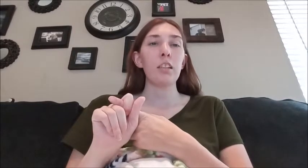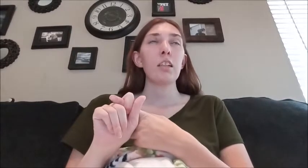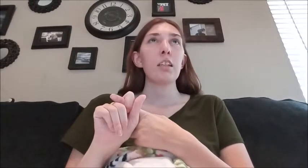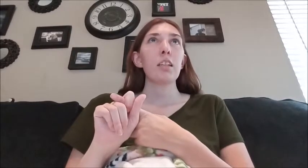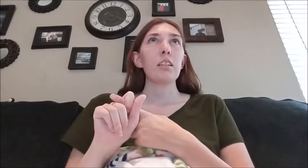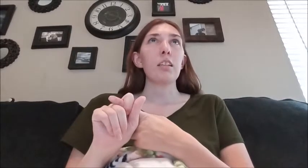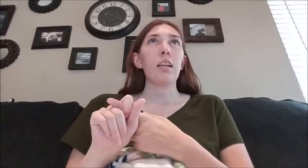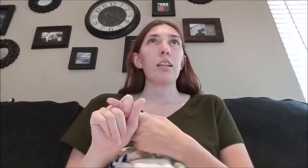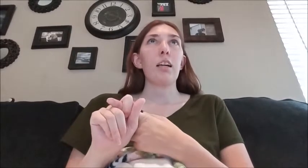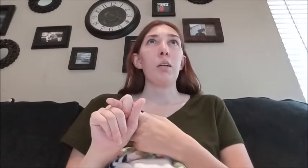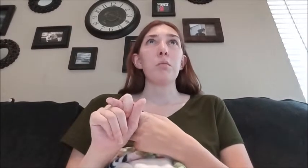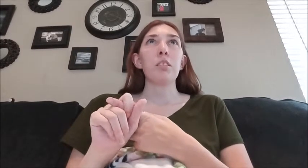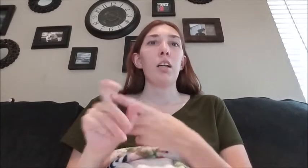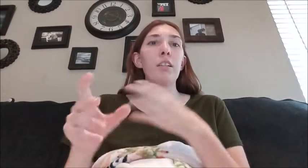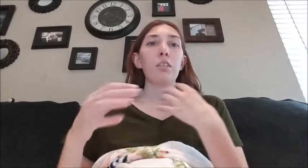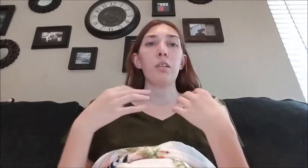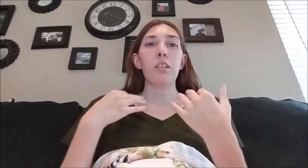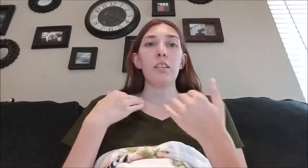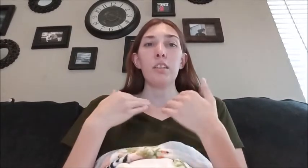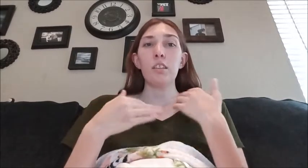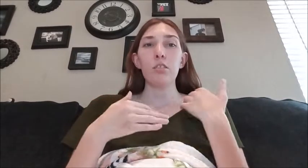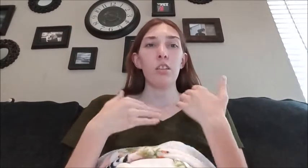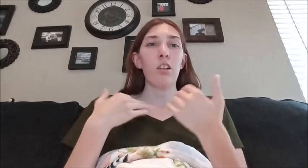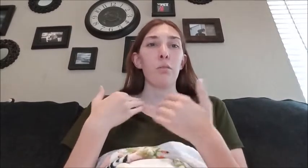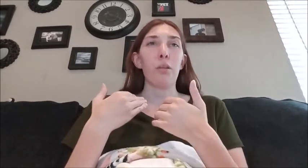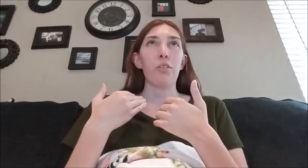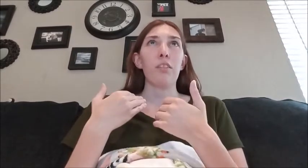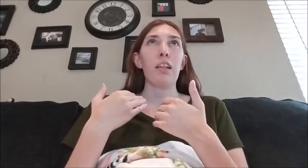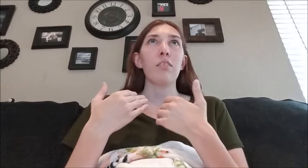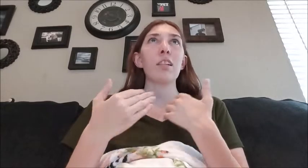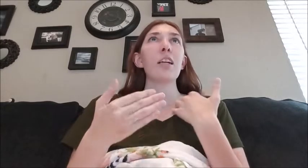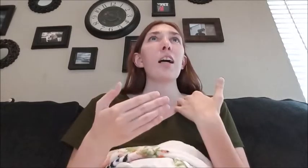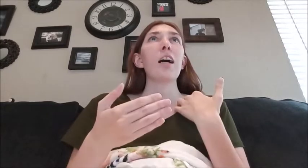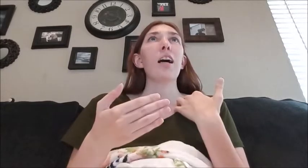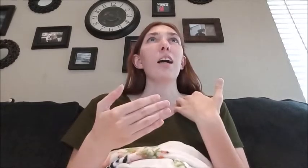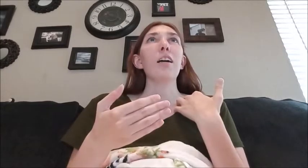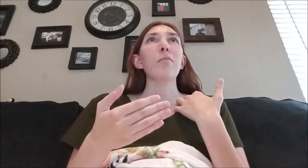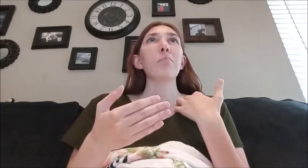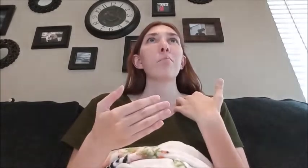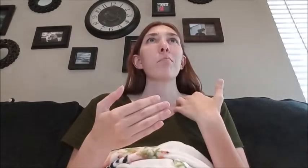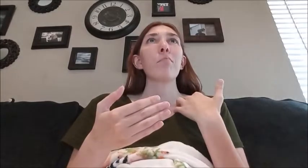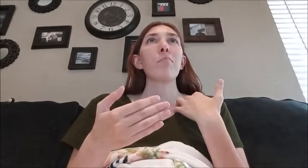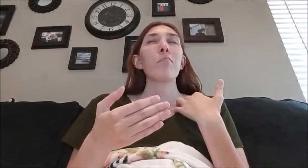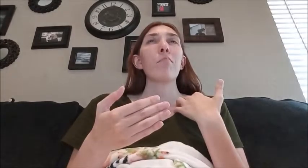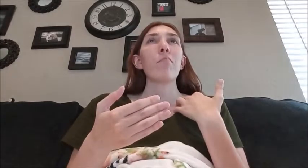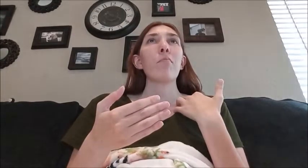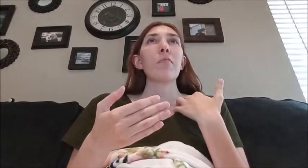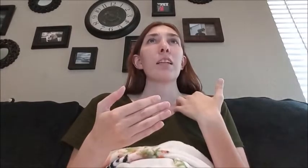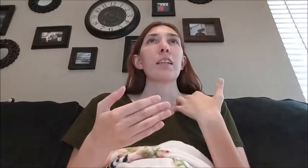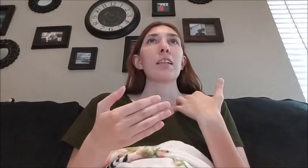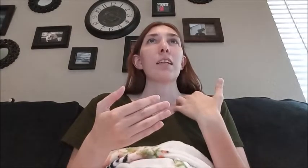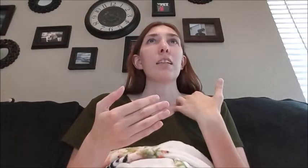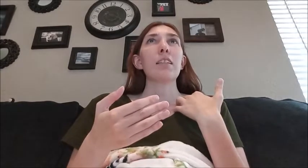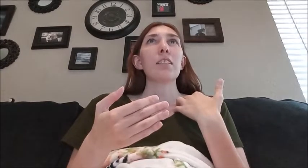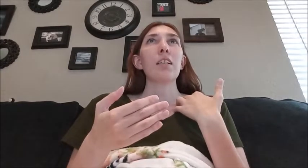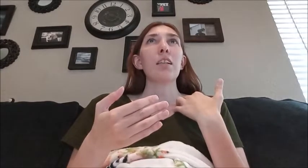like I'm still having a little bit of issues on and off with my throat right now um and so